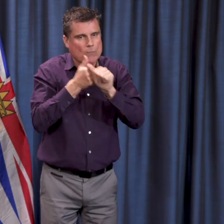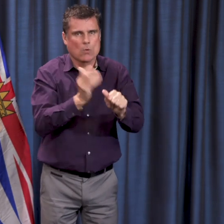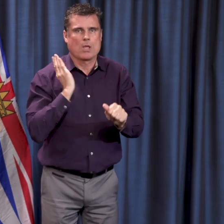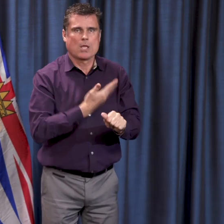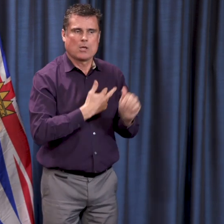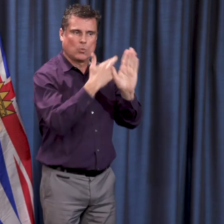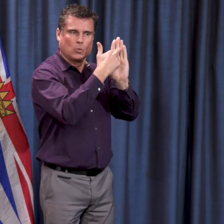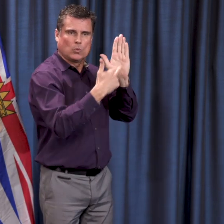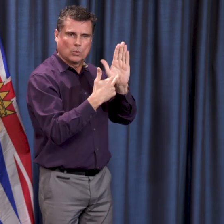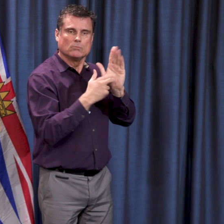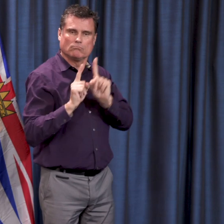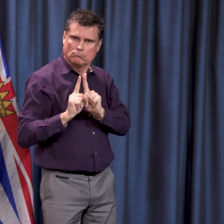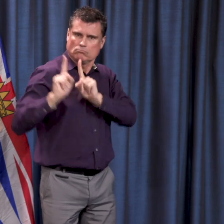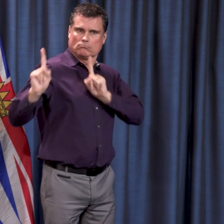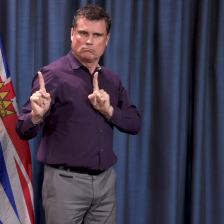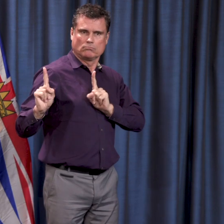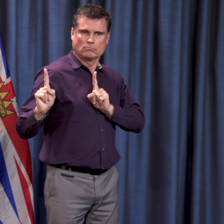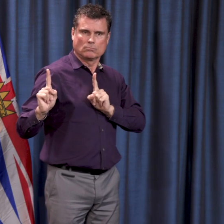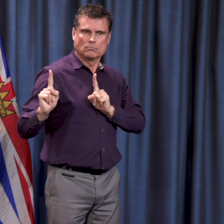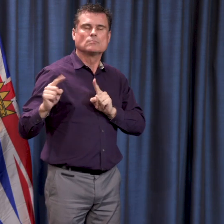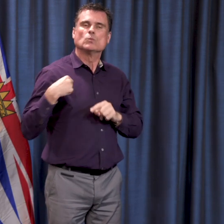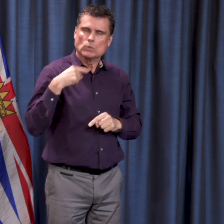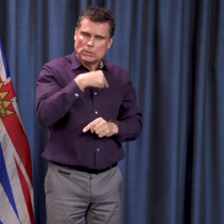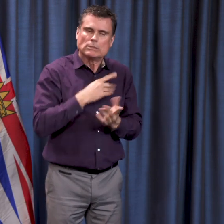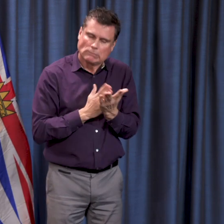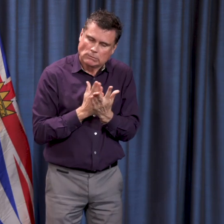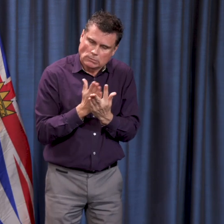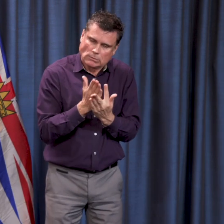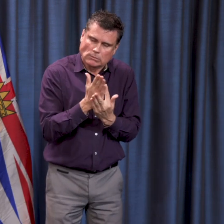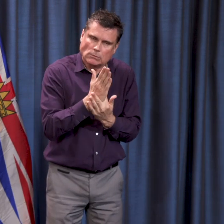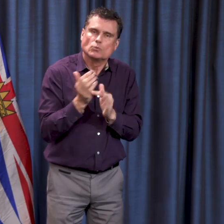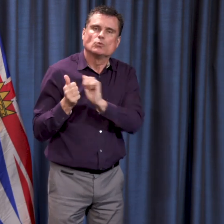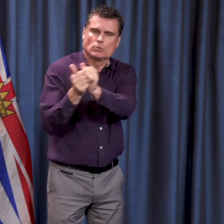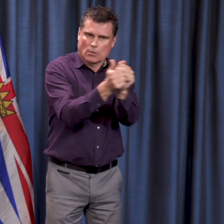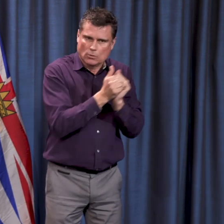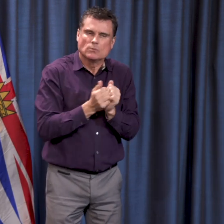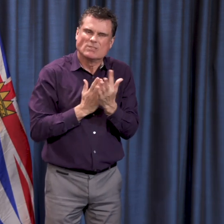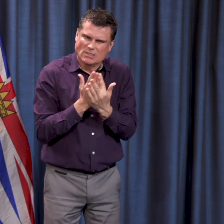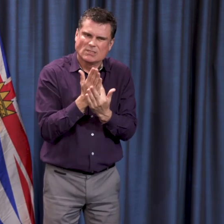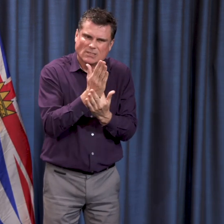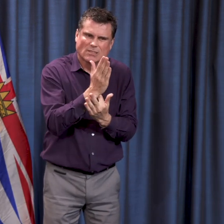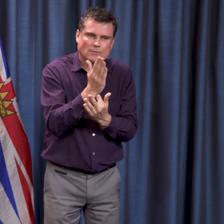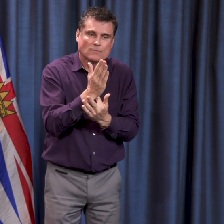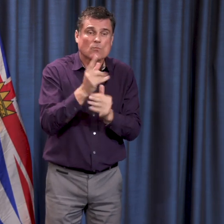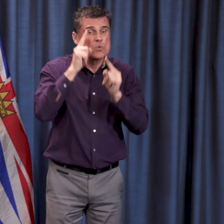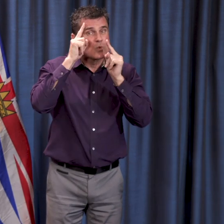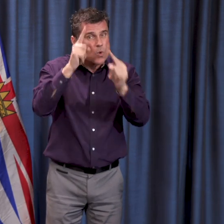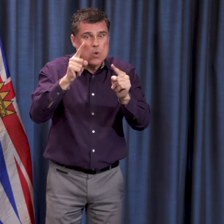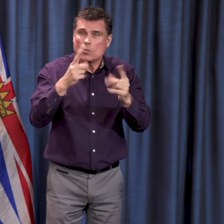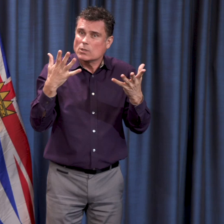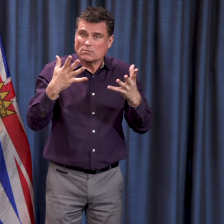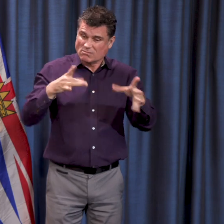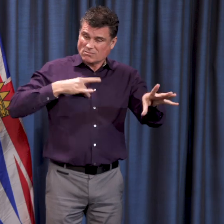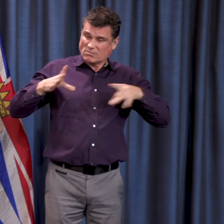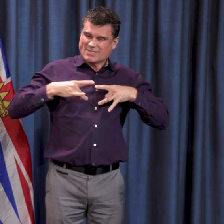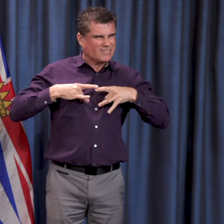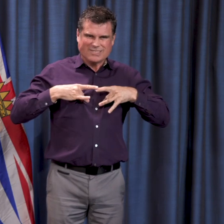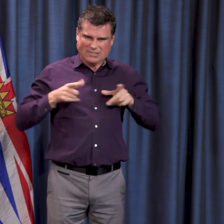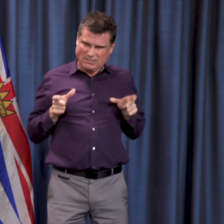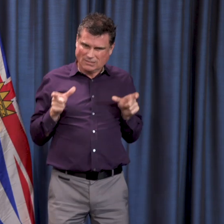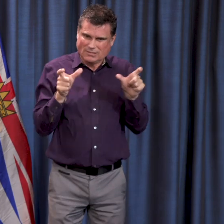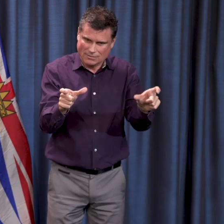know, none of us needs to get this virus. And that's where these physical distancing is so important. And